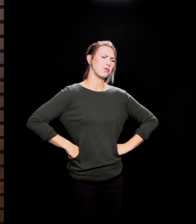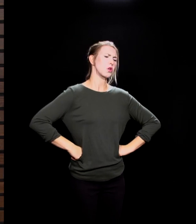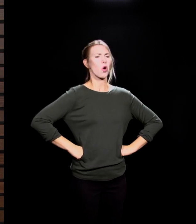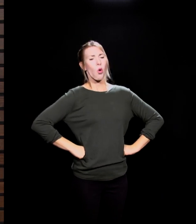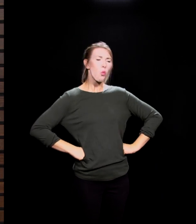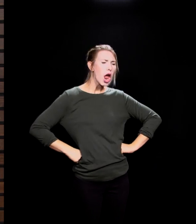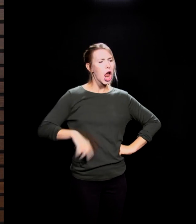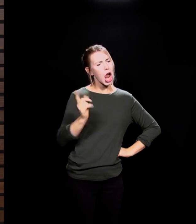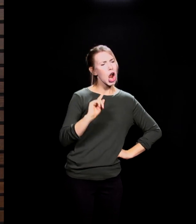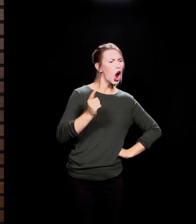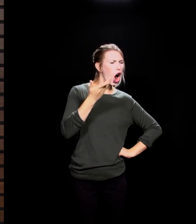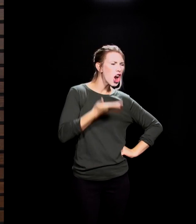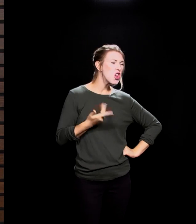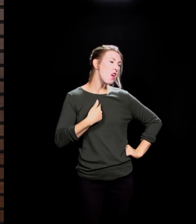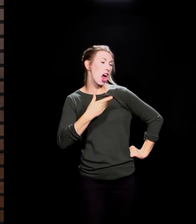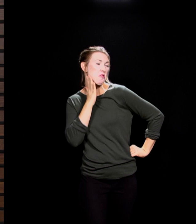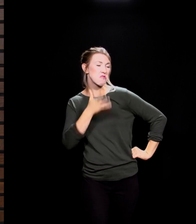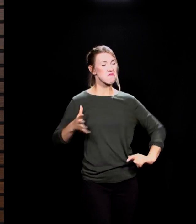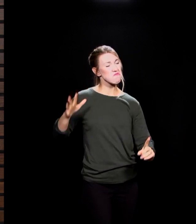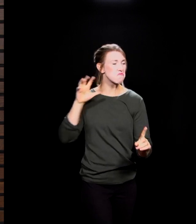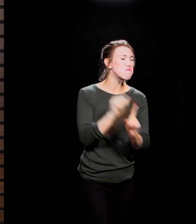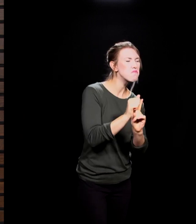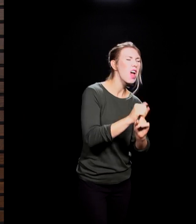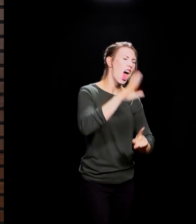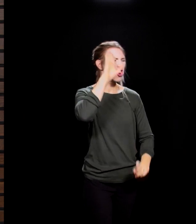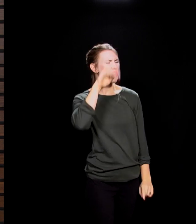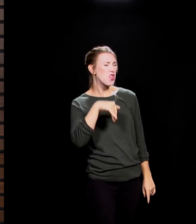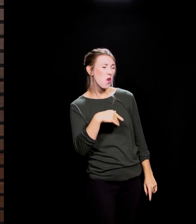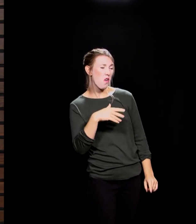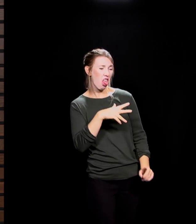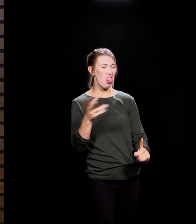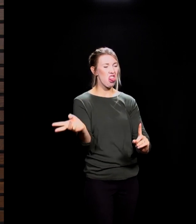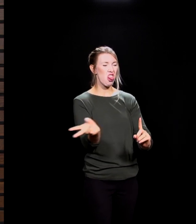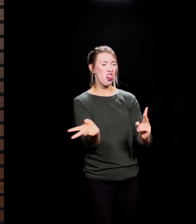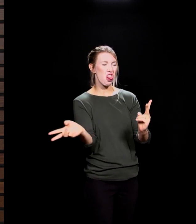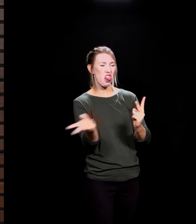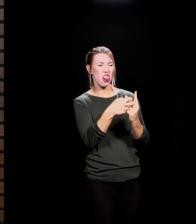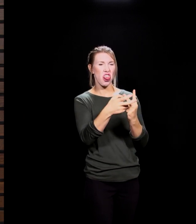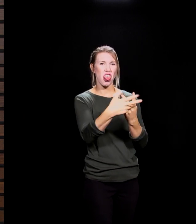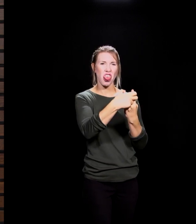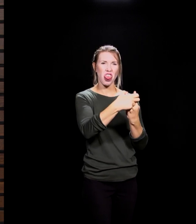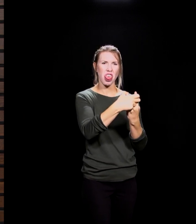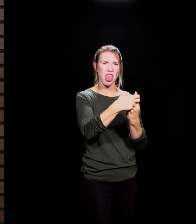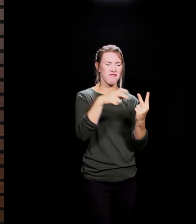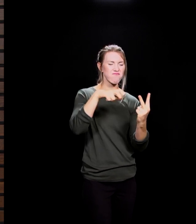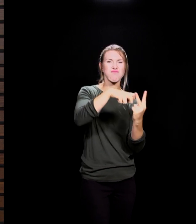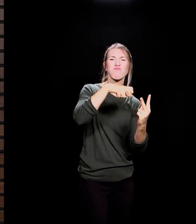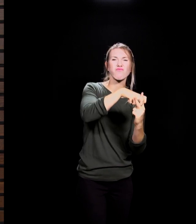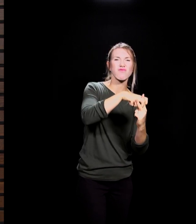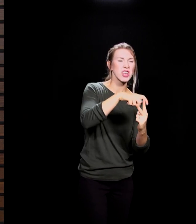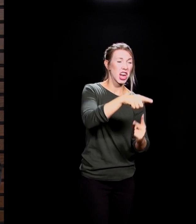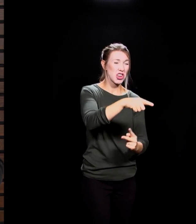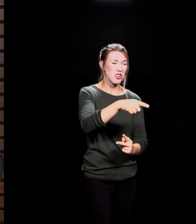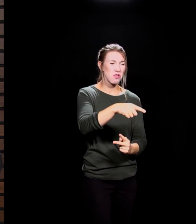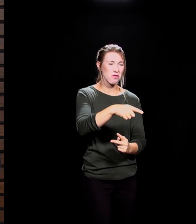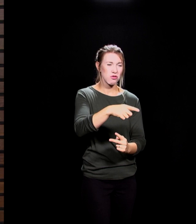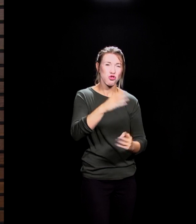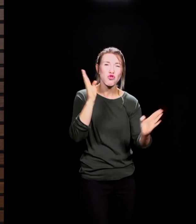are, and I'm coming to get you, right? I know where you are, and I'm going to come get you, and you're not going to like it. While it's true, a